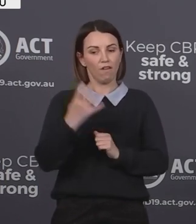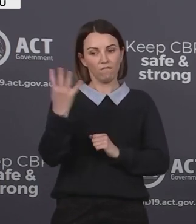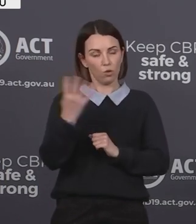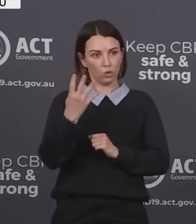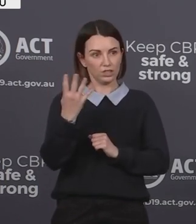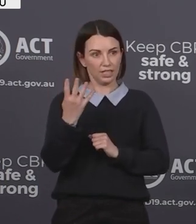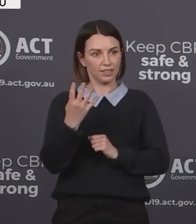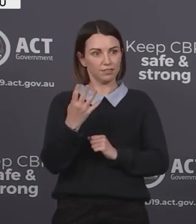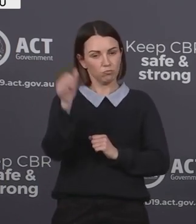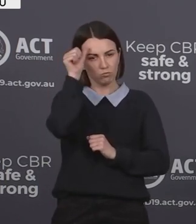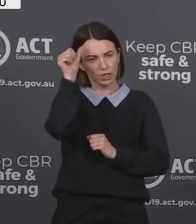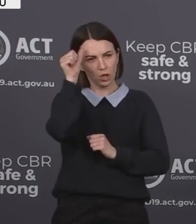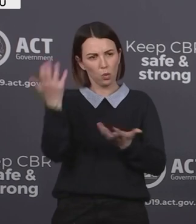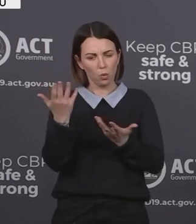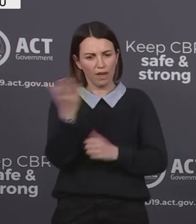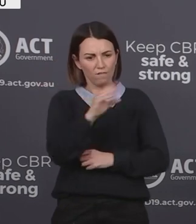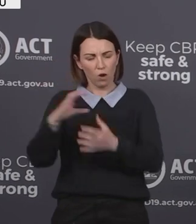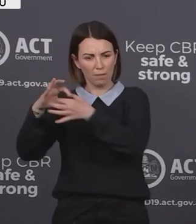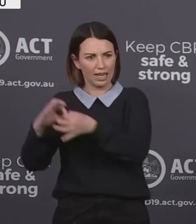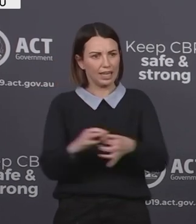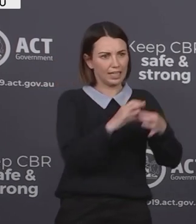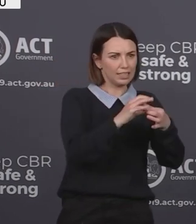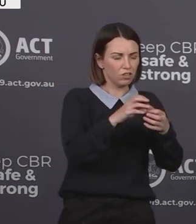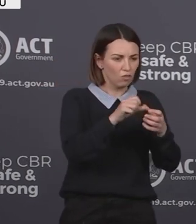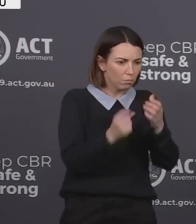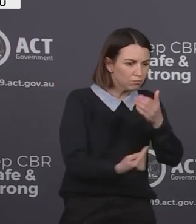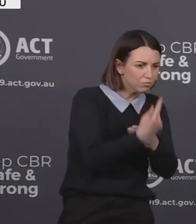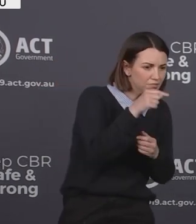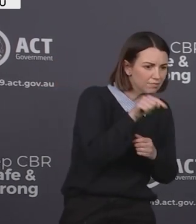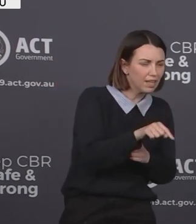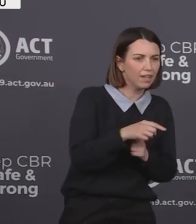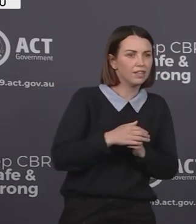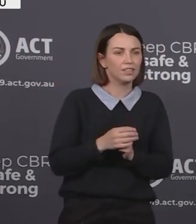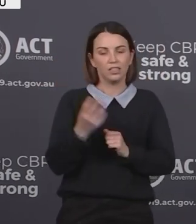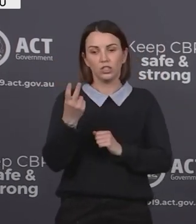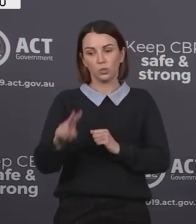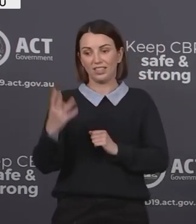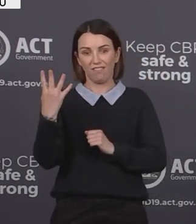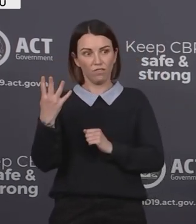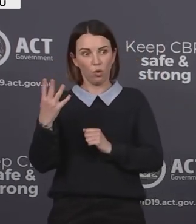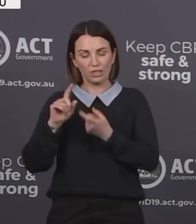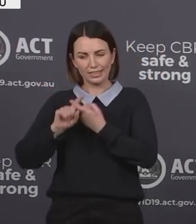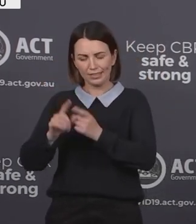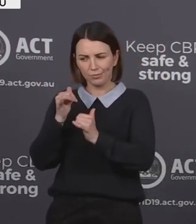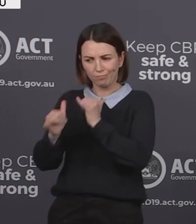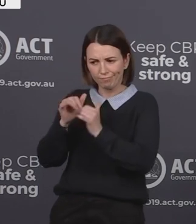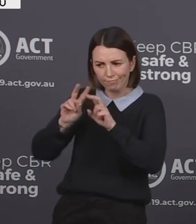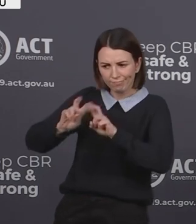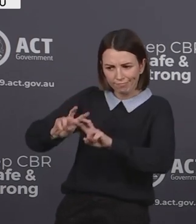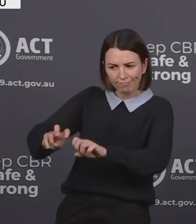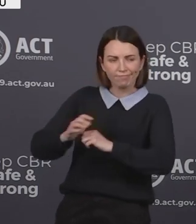can currently be linked to known cases or ongoing clusters, with 24 still under investigation.